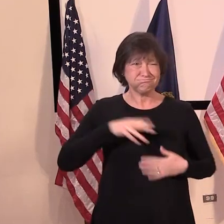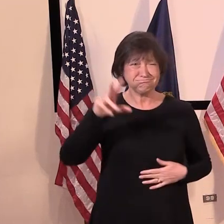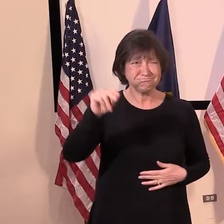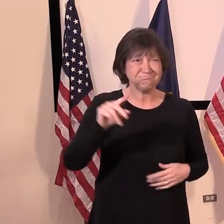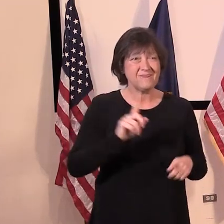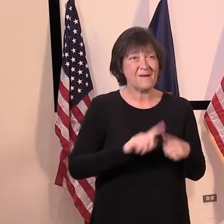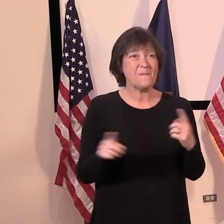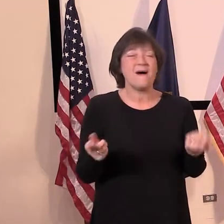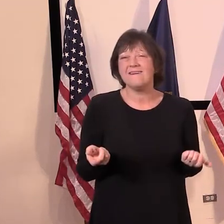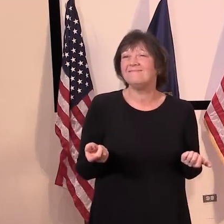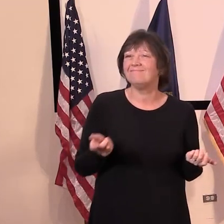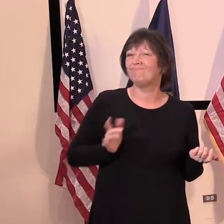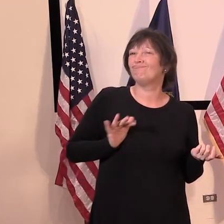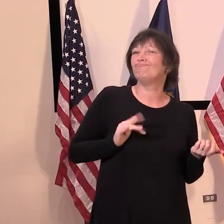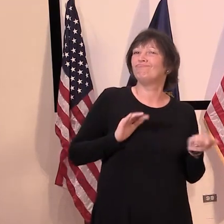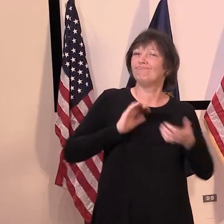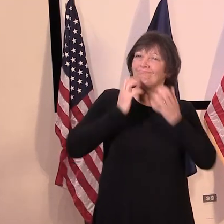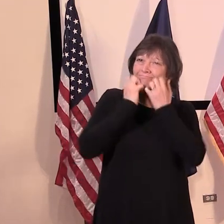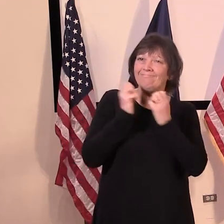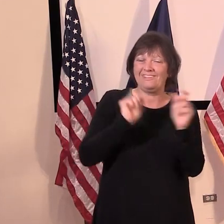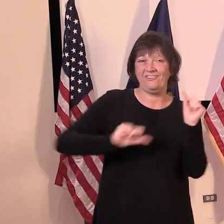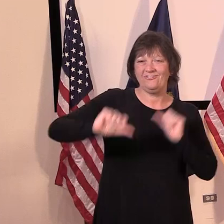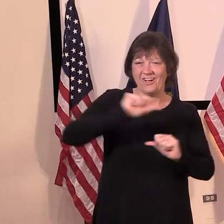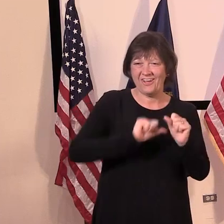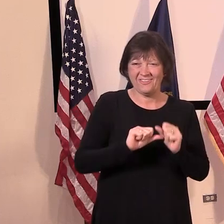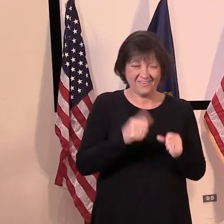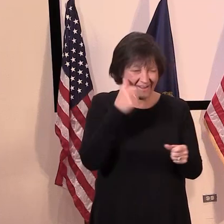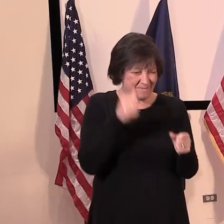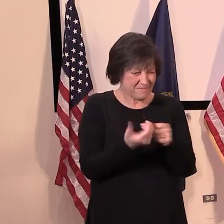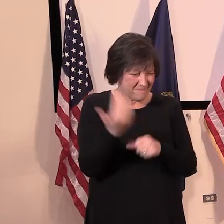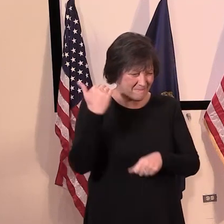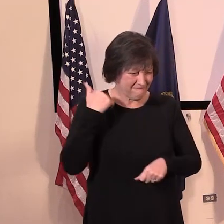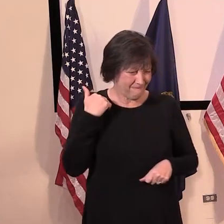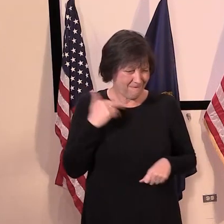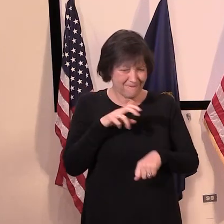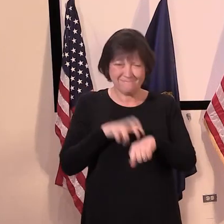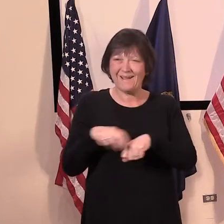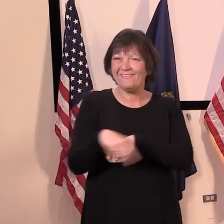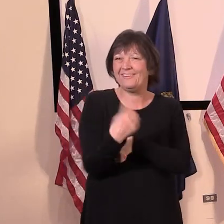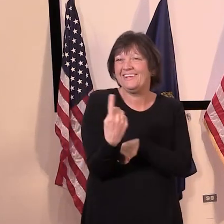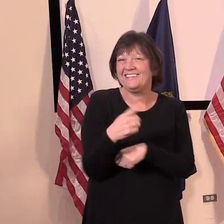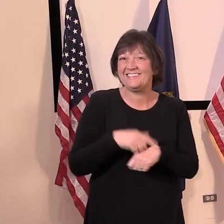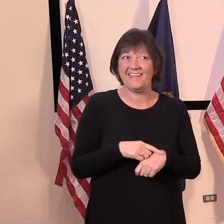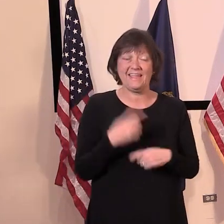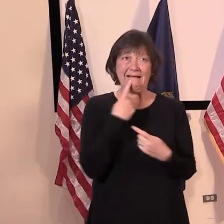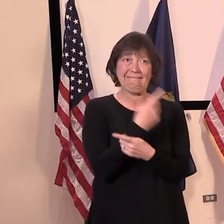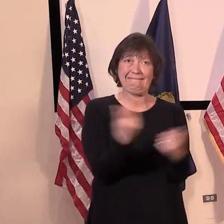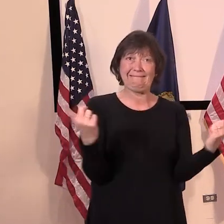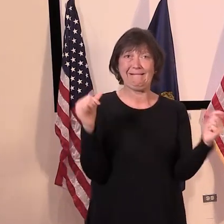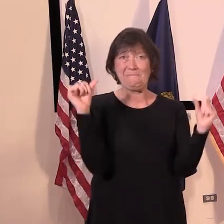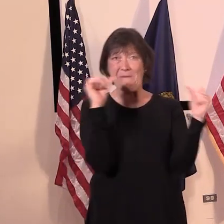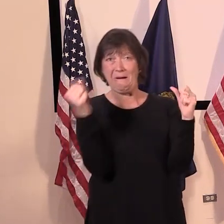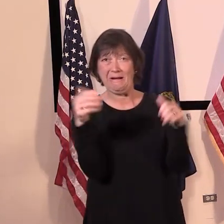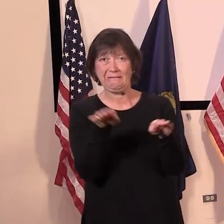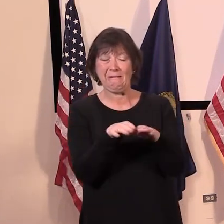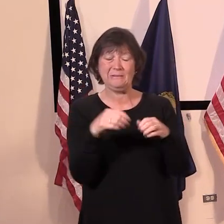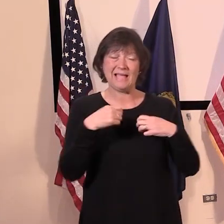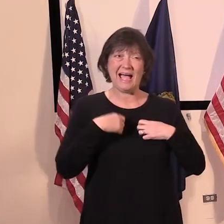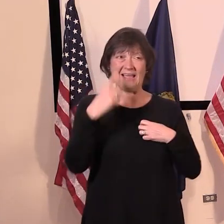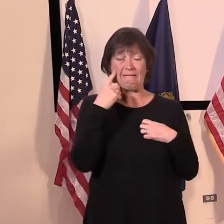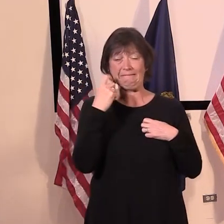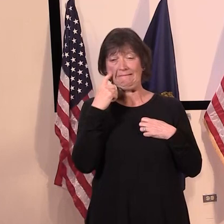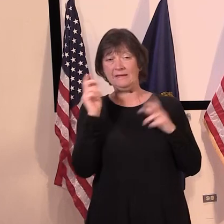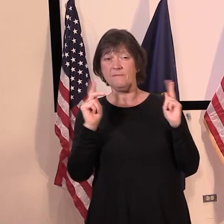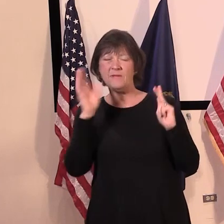and restaurants. And this was right before St. Patrick's Day. And I thought that there might be an uprising as a result. But